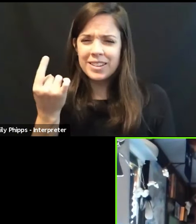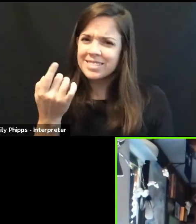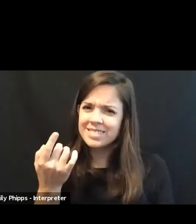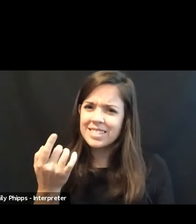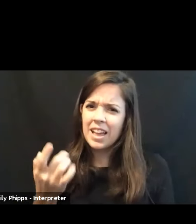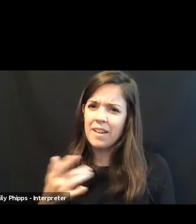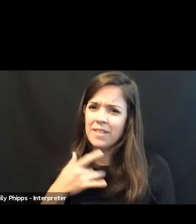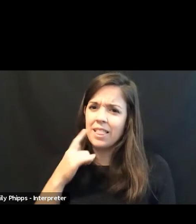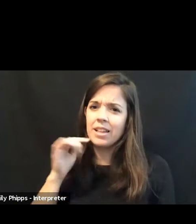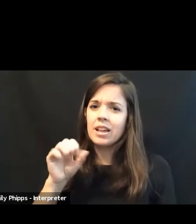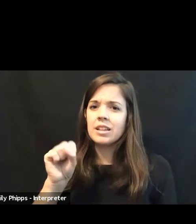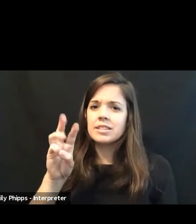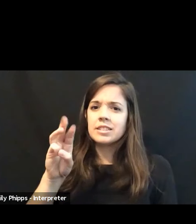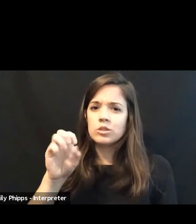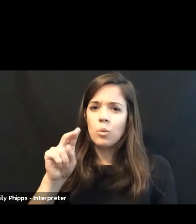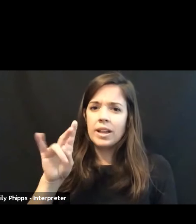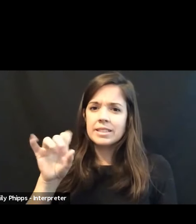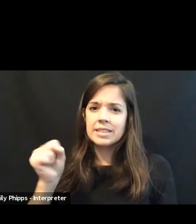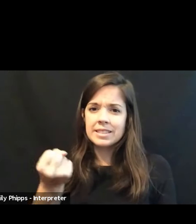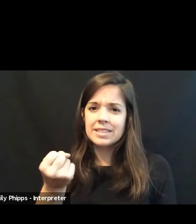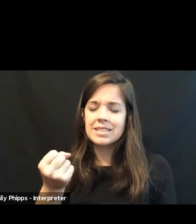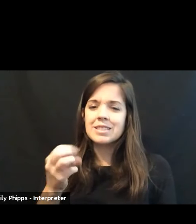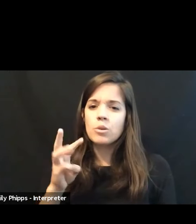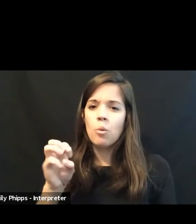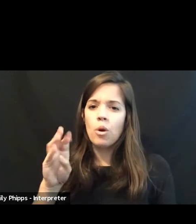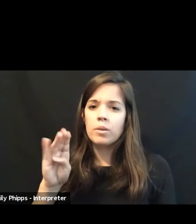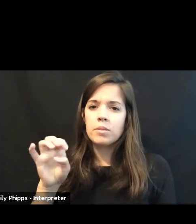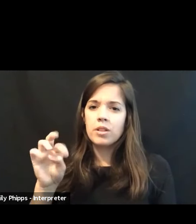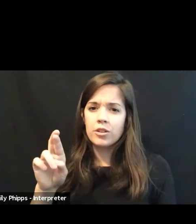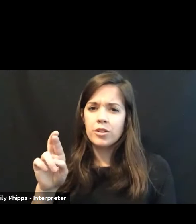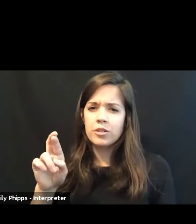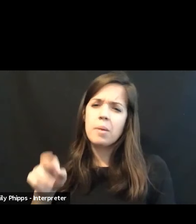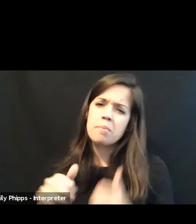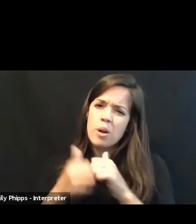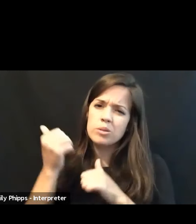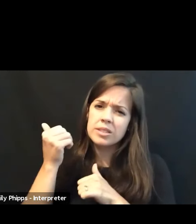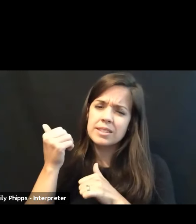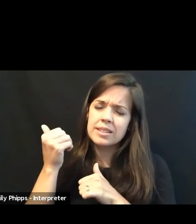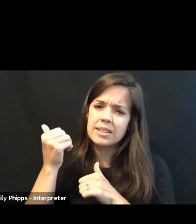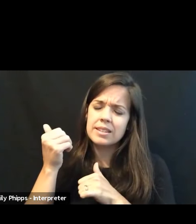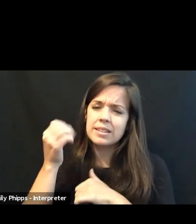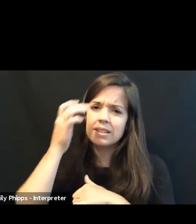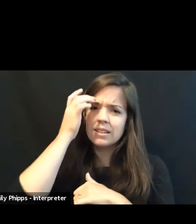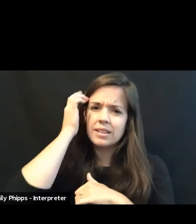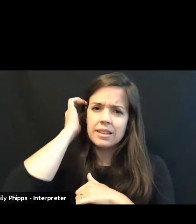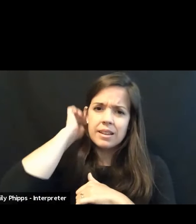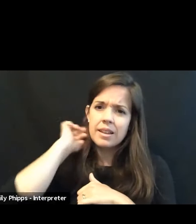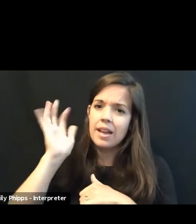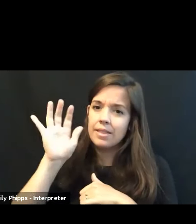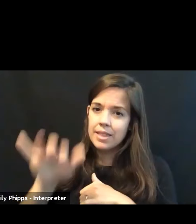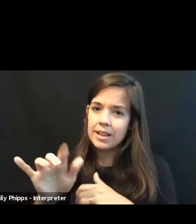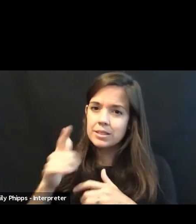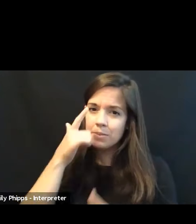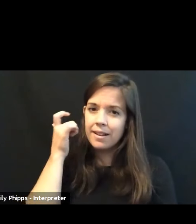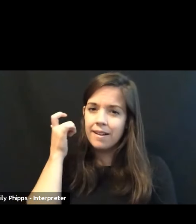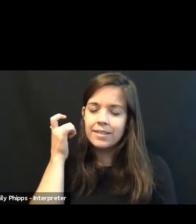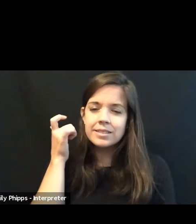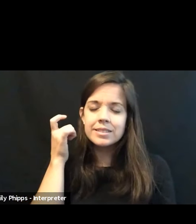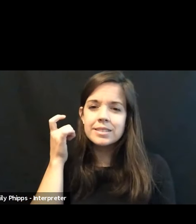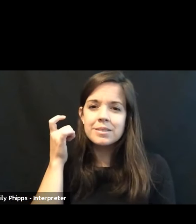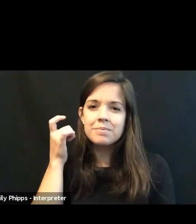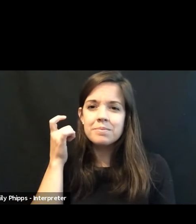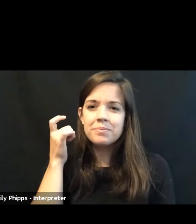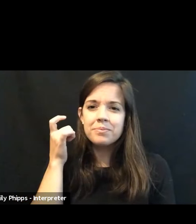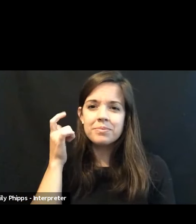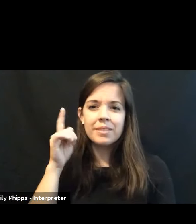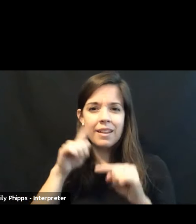Swainson's warbler, mostly, and that's because I can't